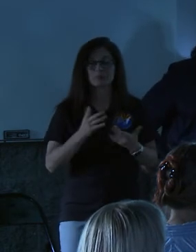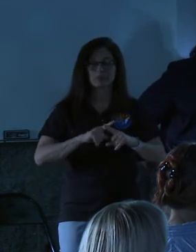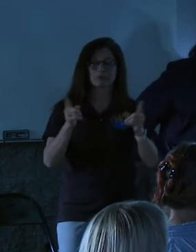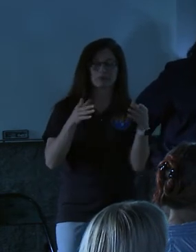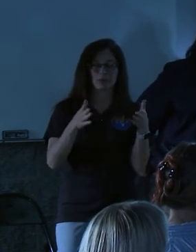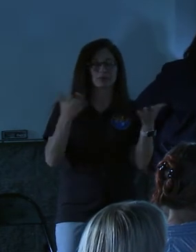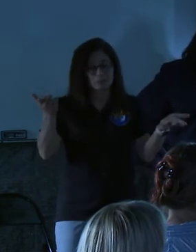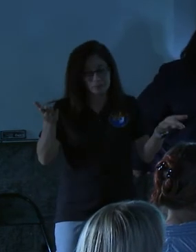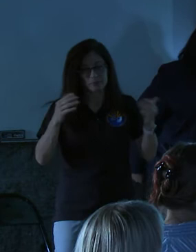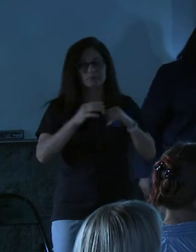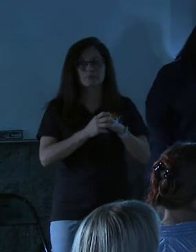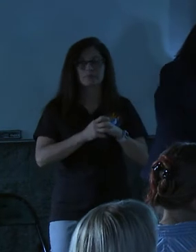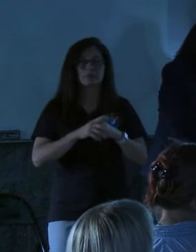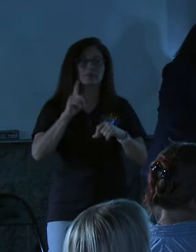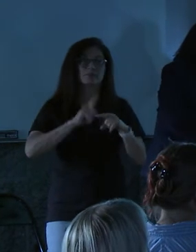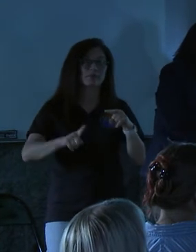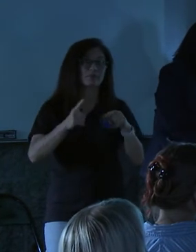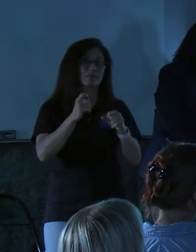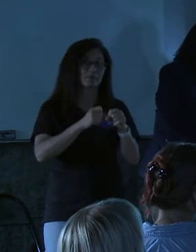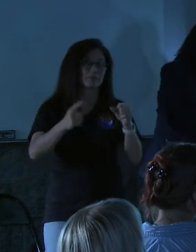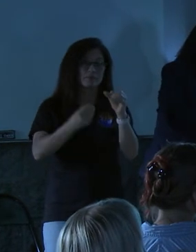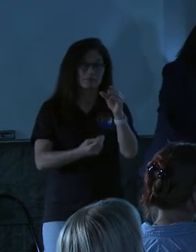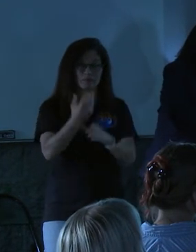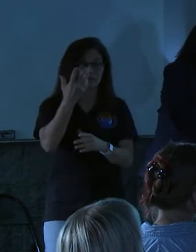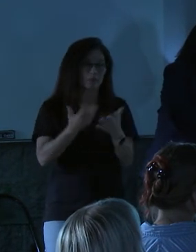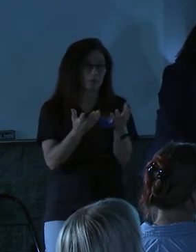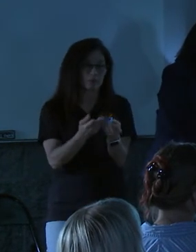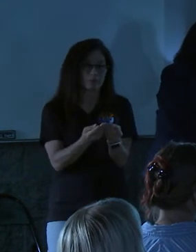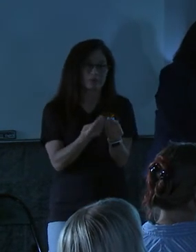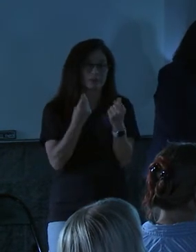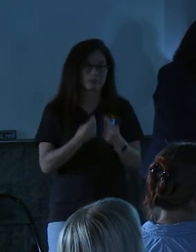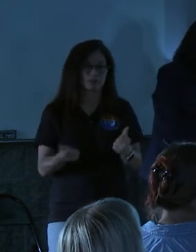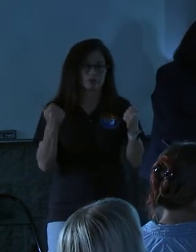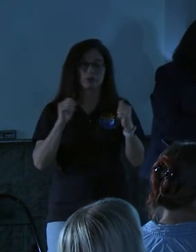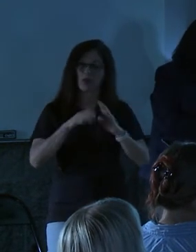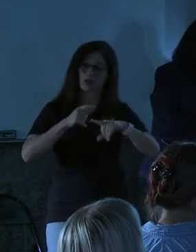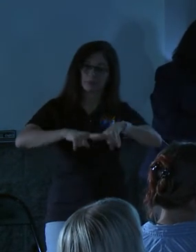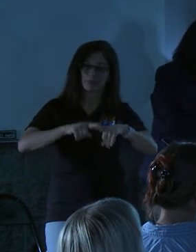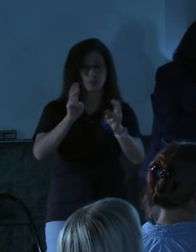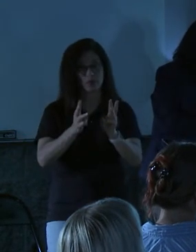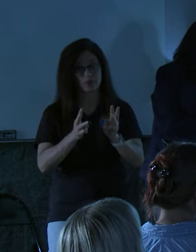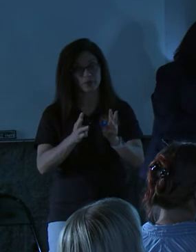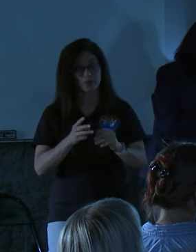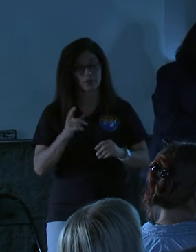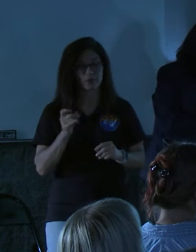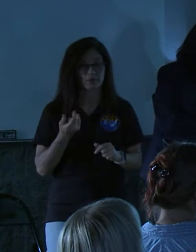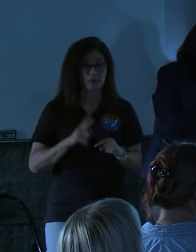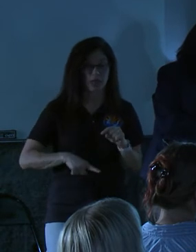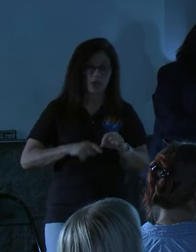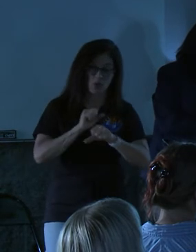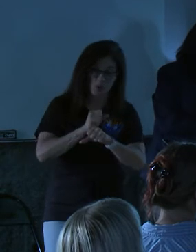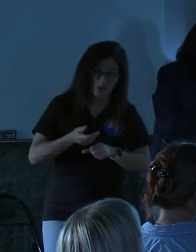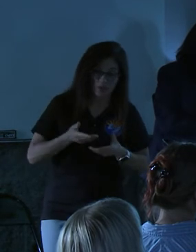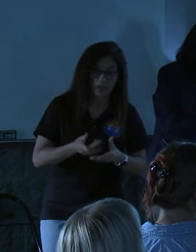into this spring that we'll be looking at solutions depending on, it's all weather dependent, right? If we can't work in there,